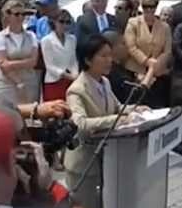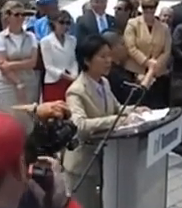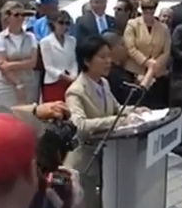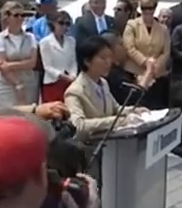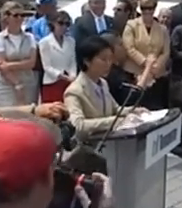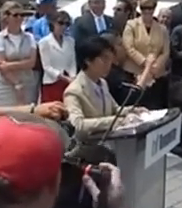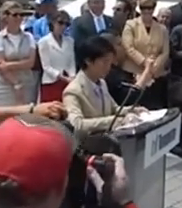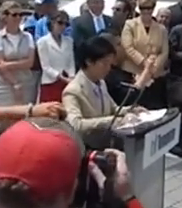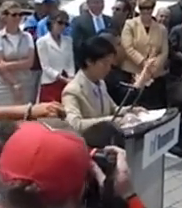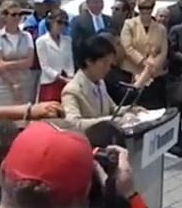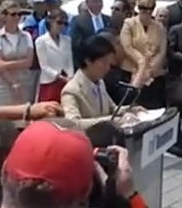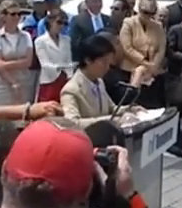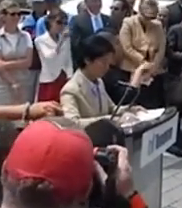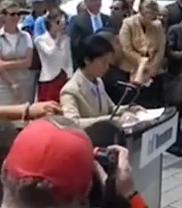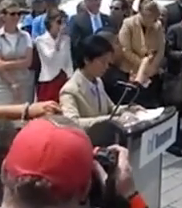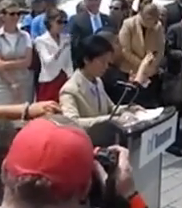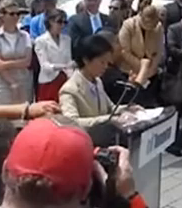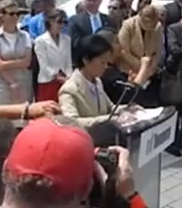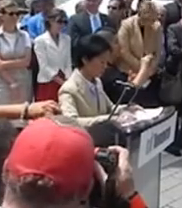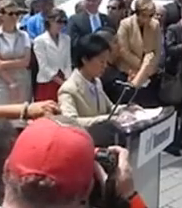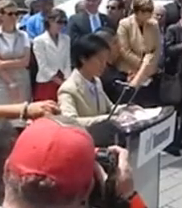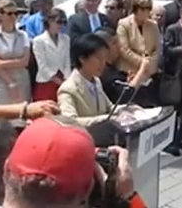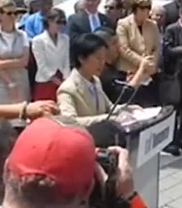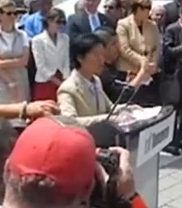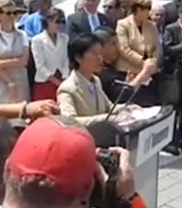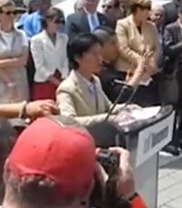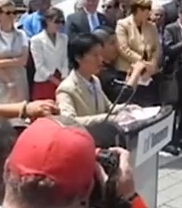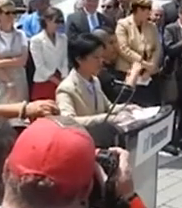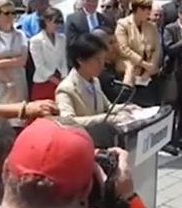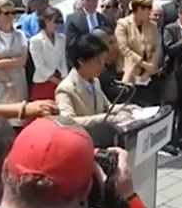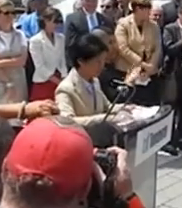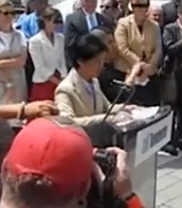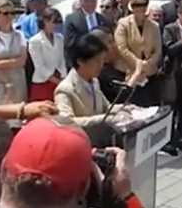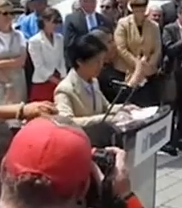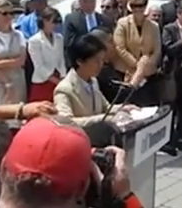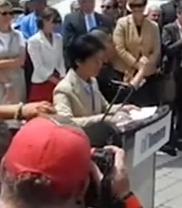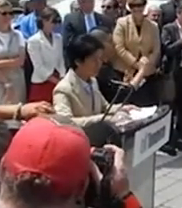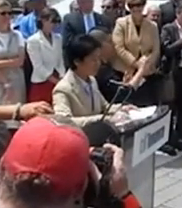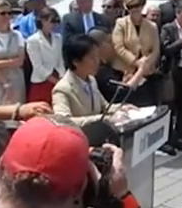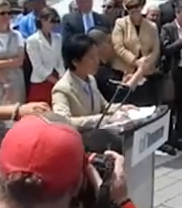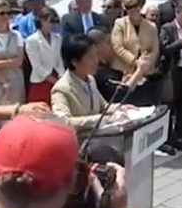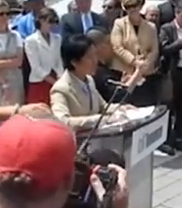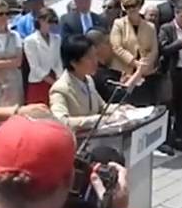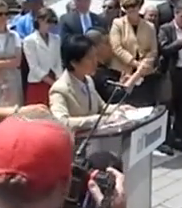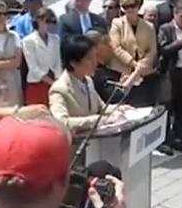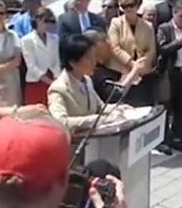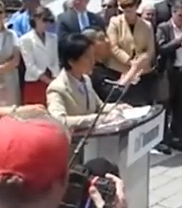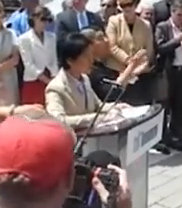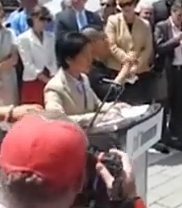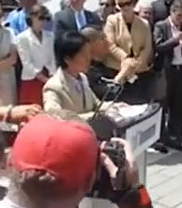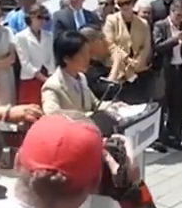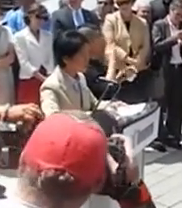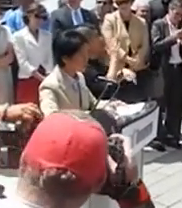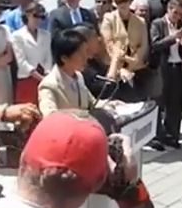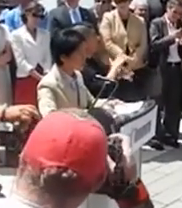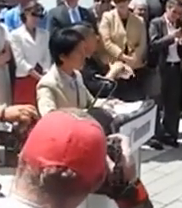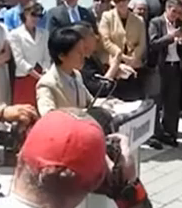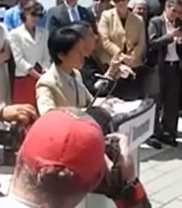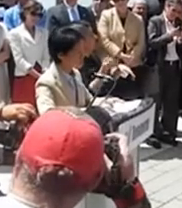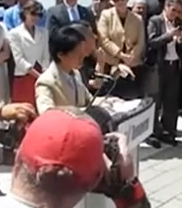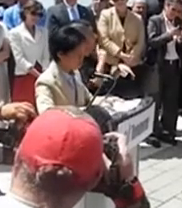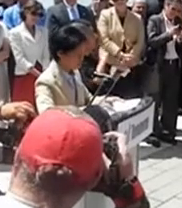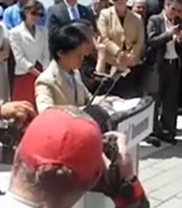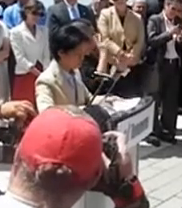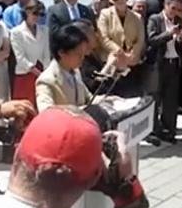Councillor Mary Margaret McMahon, Councillor Joe Mehevig. I'd also like to call to the stage